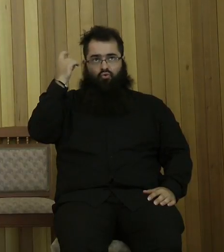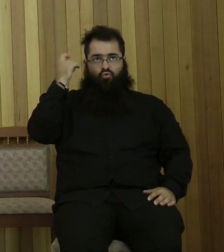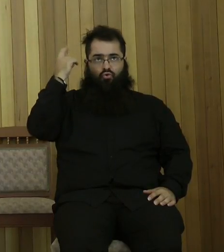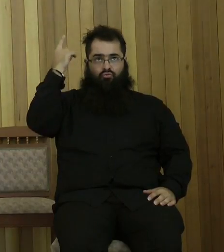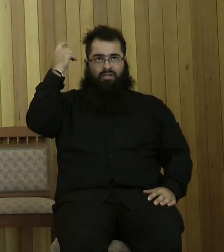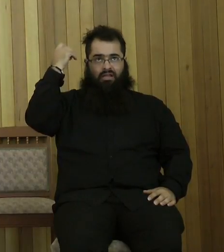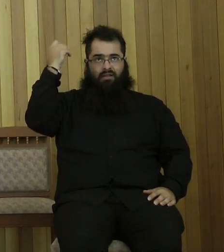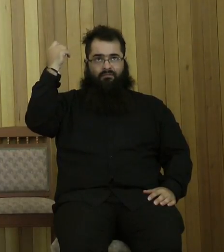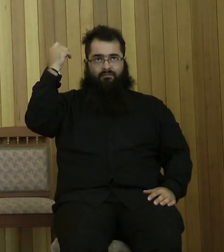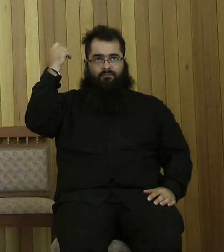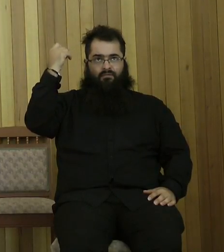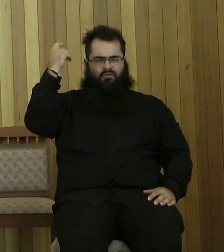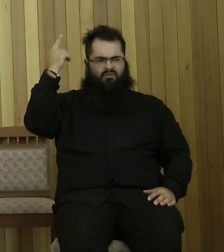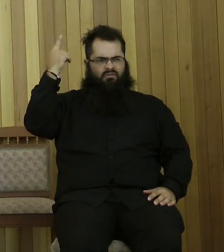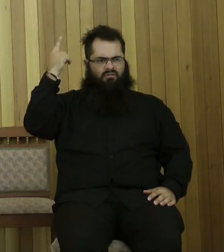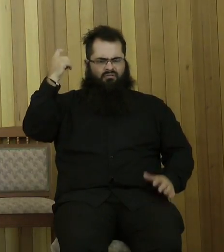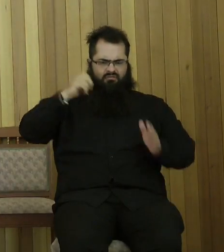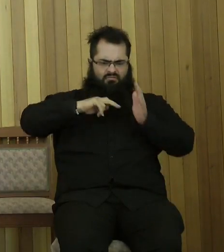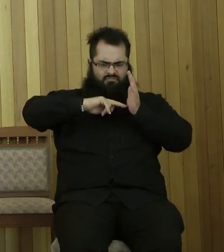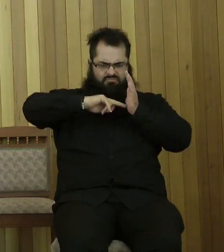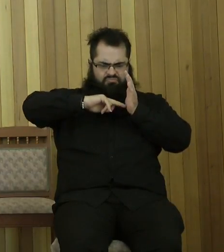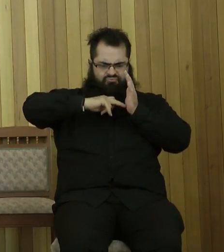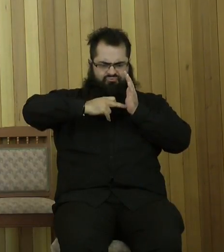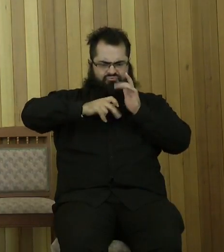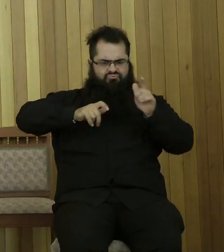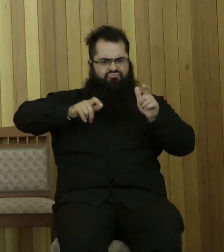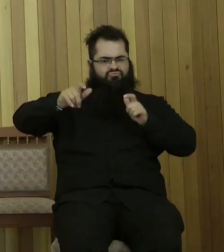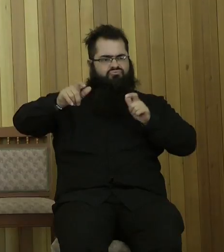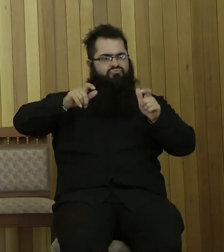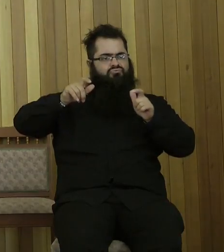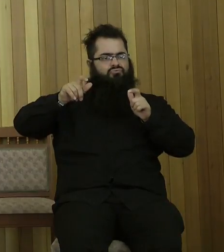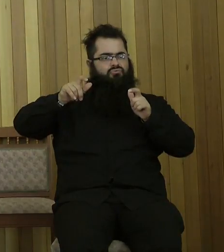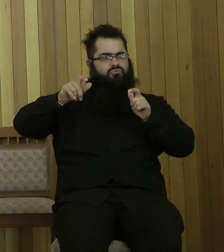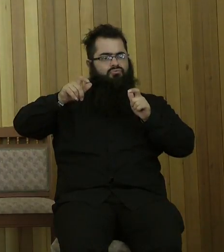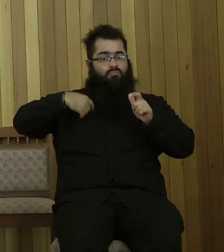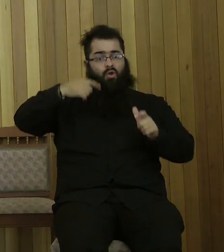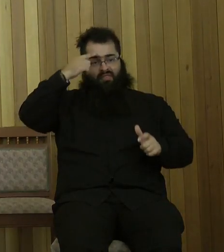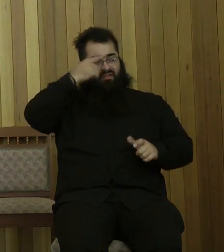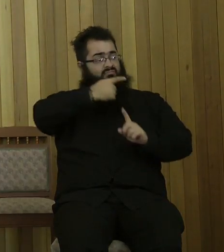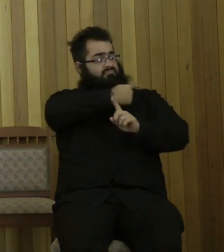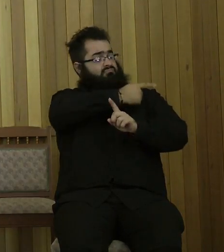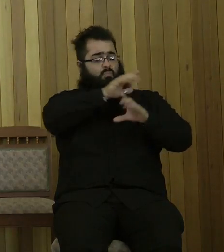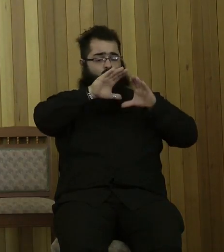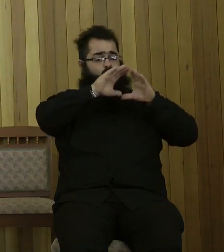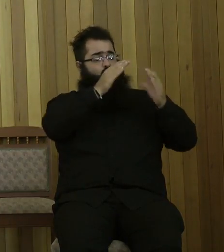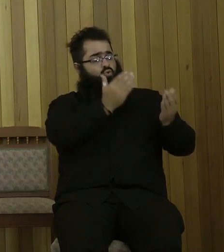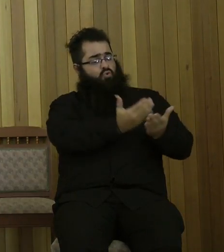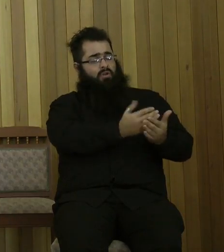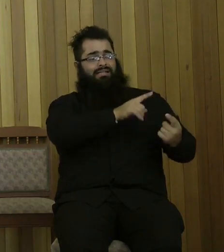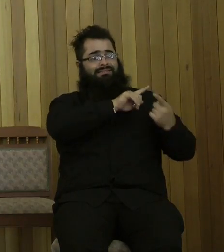we have a tyrant out there. And do you know what? I would be willing to bet there's a lot of people out there that think we have